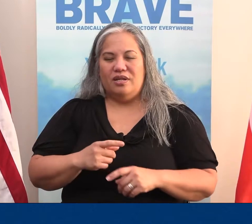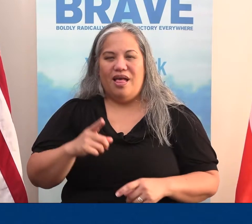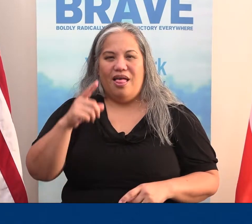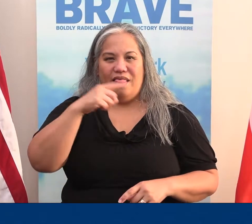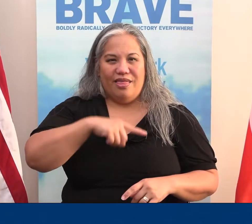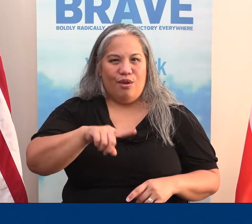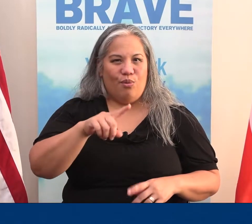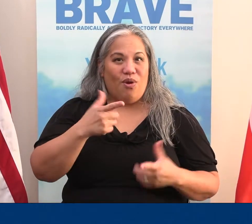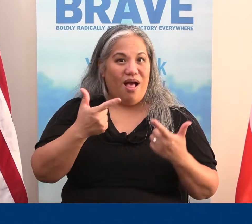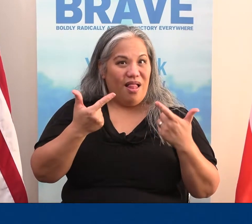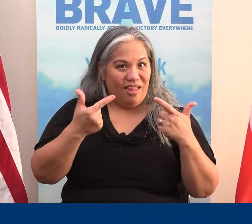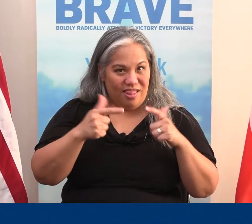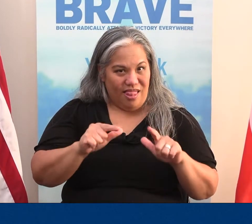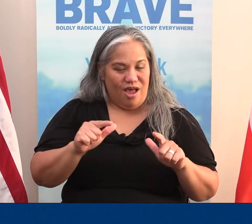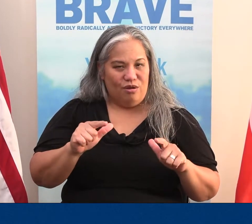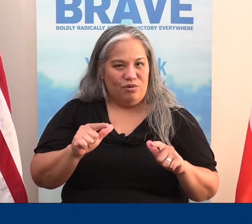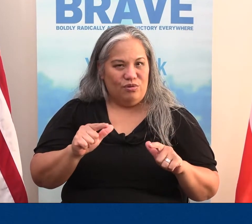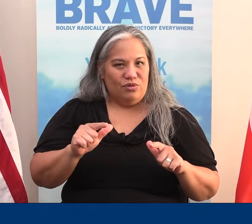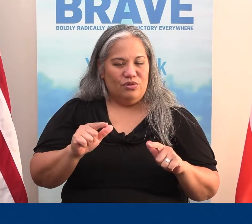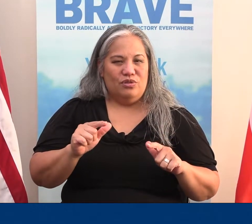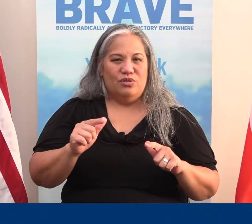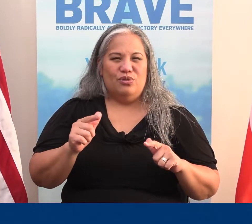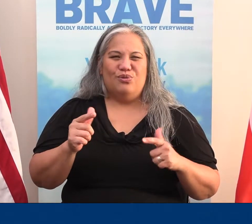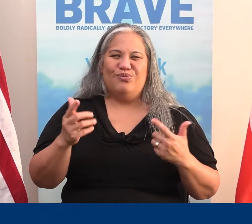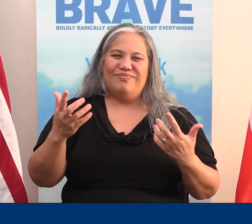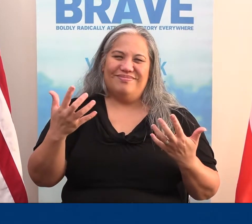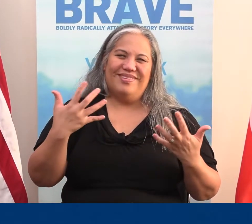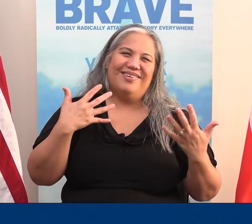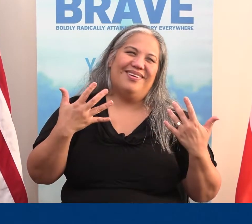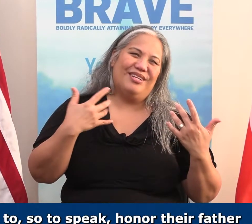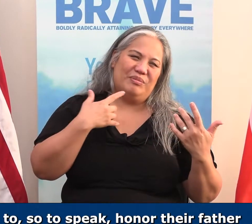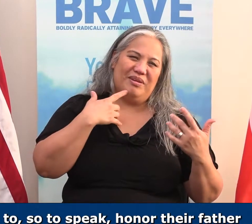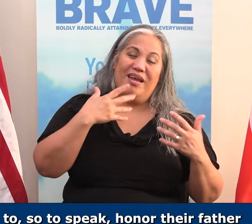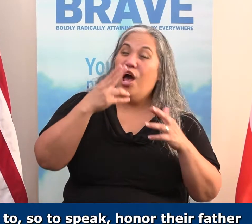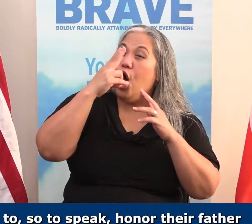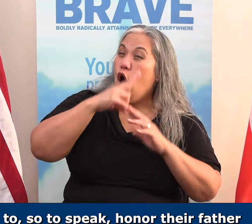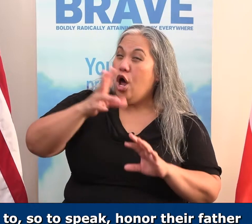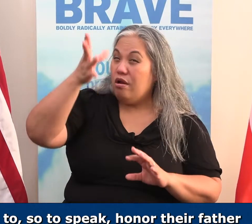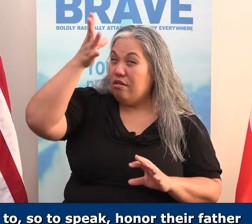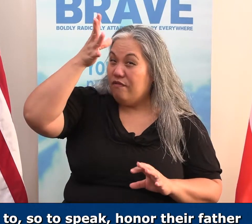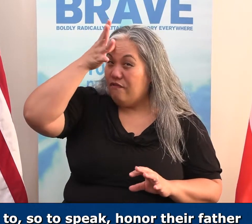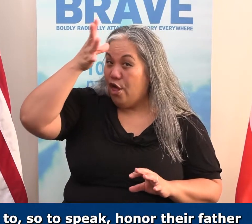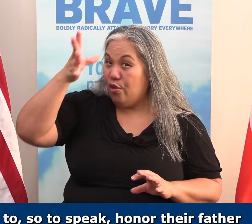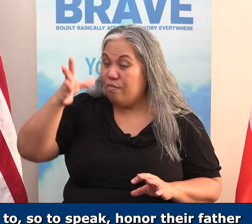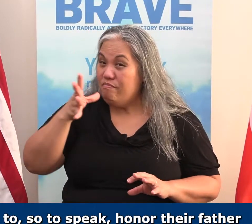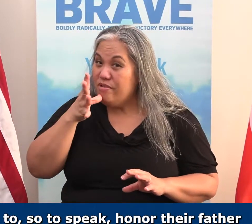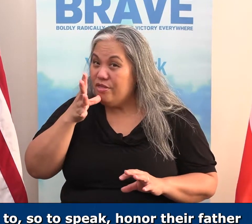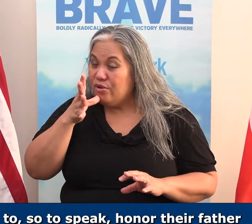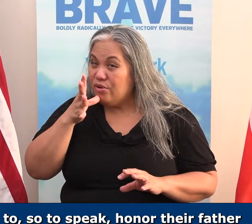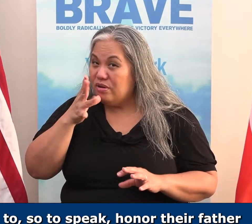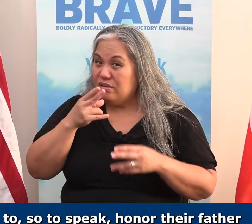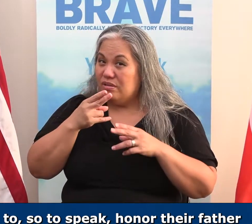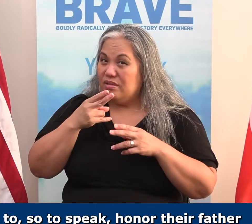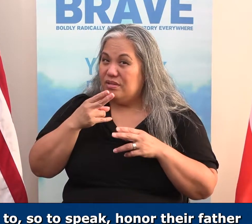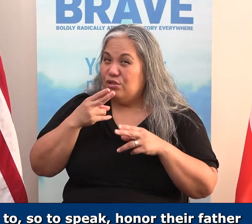they were allowed to, so to speak, honor their father and their mother